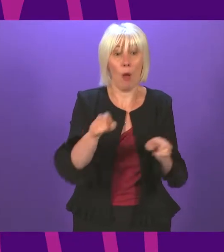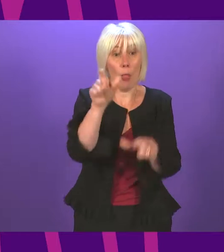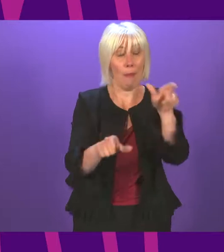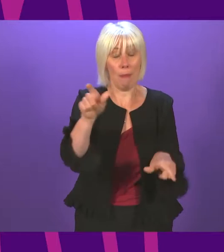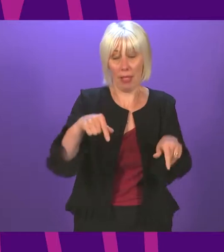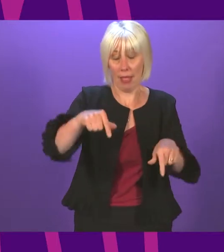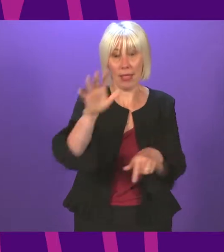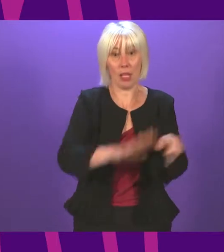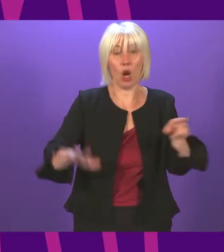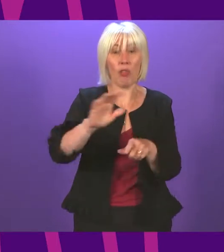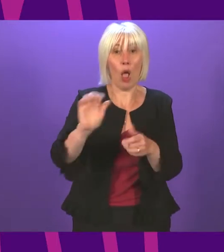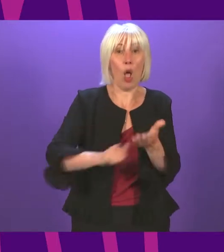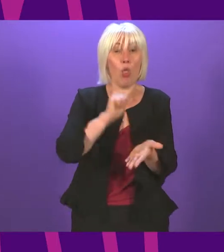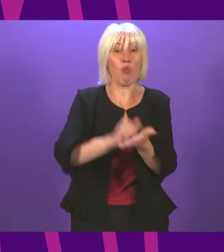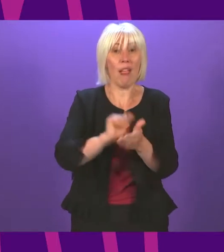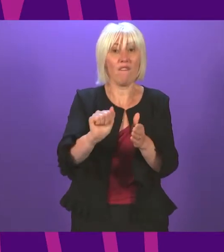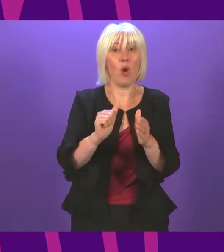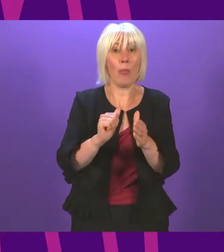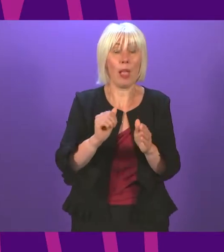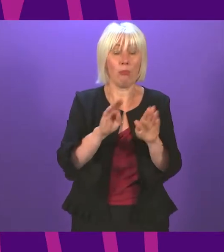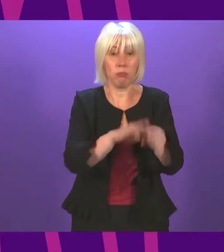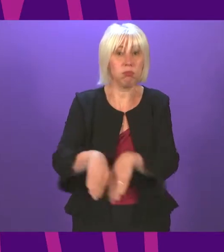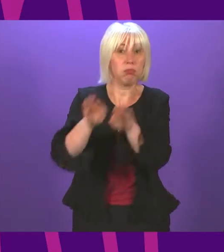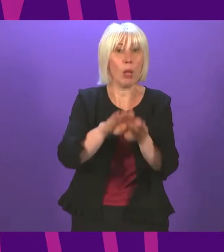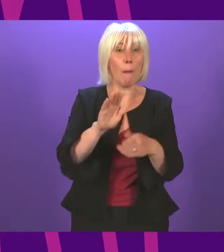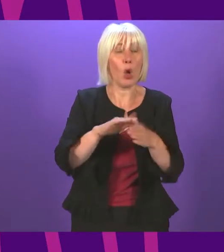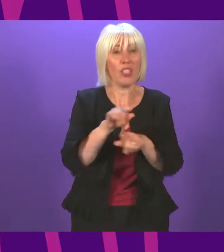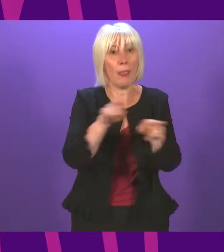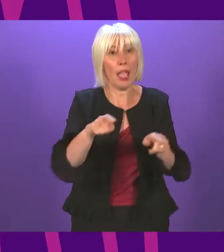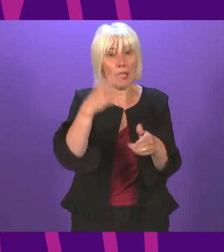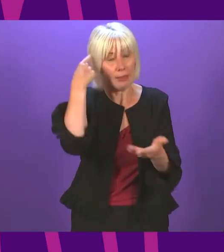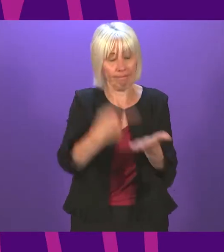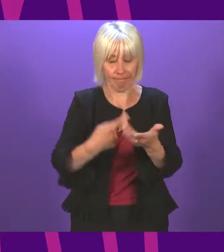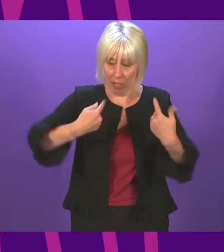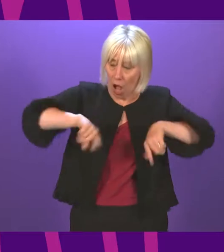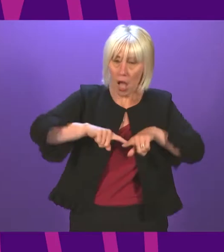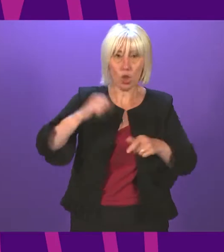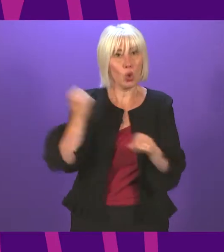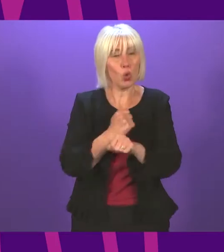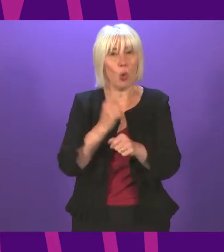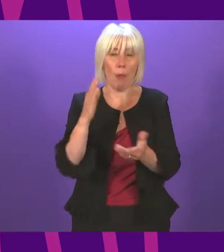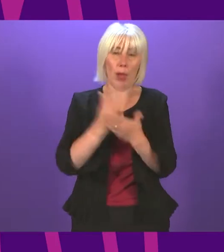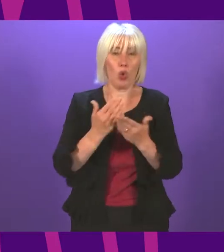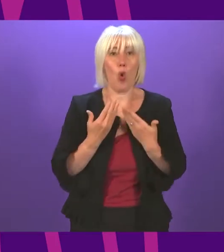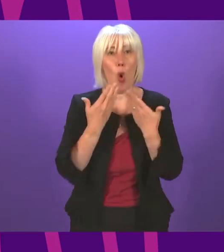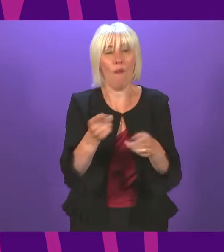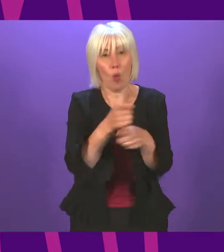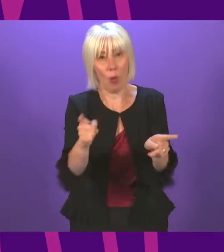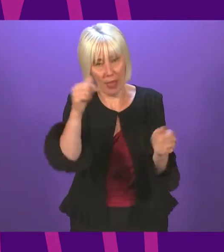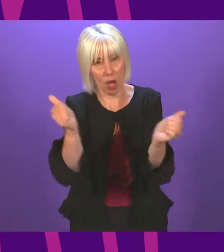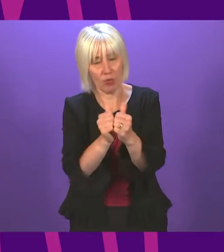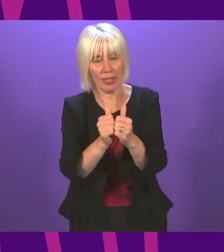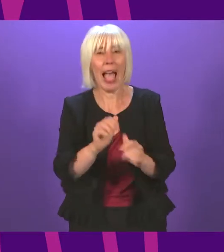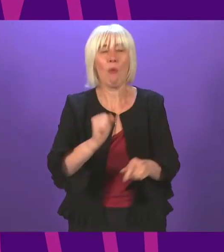constitutional future as they chose their members of parliament to enable them to do so because there were